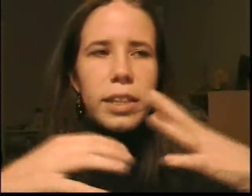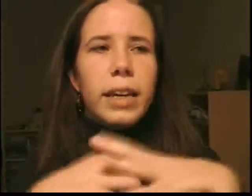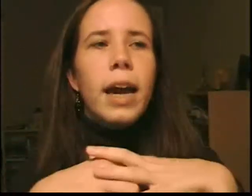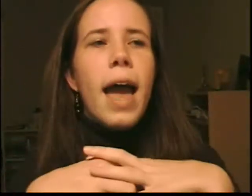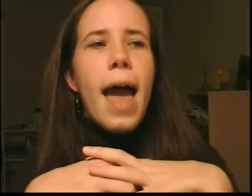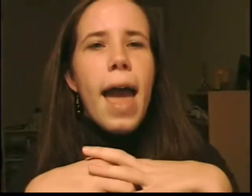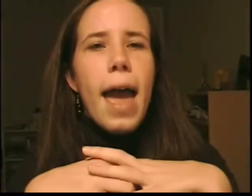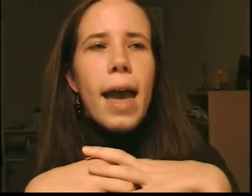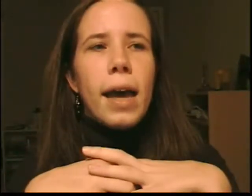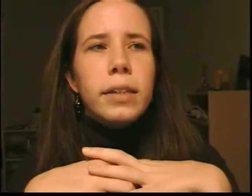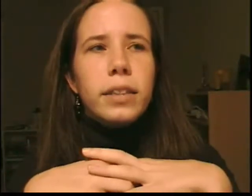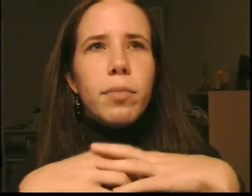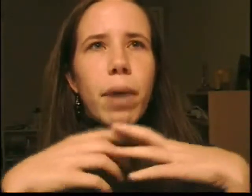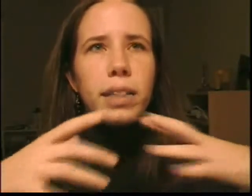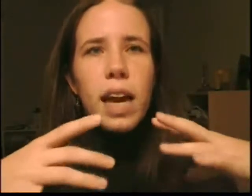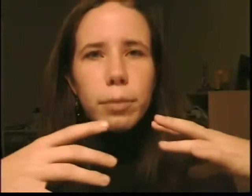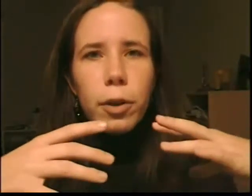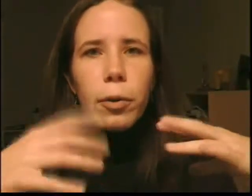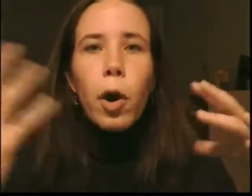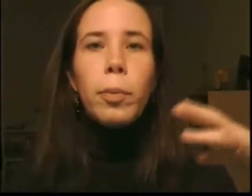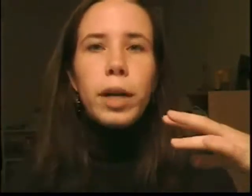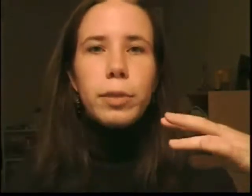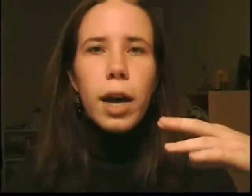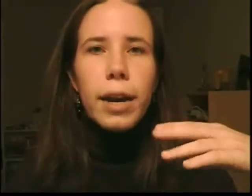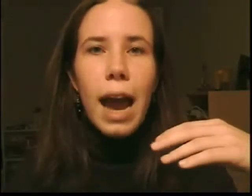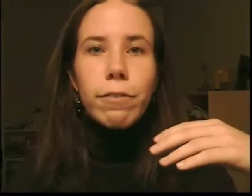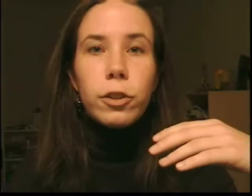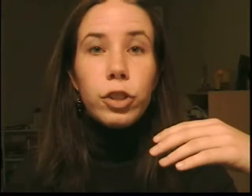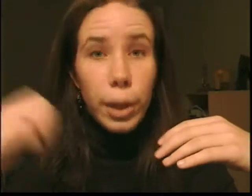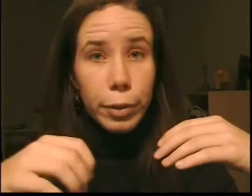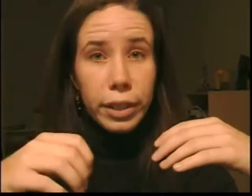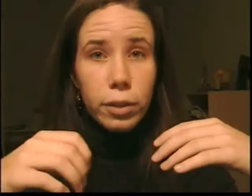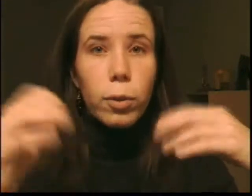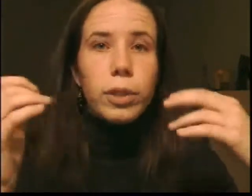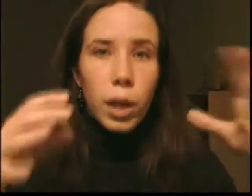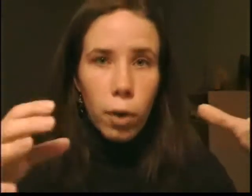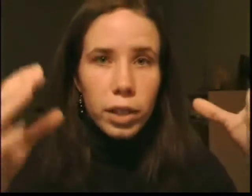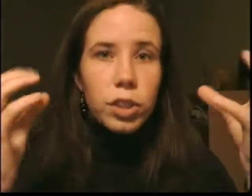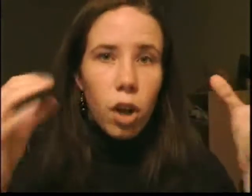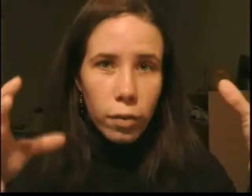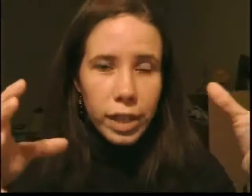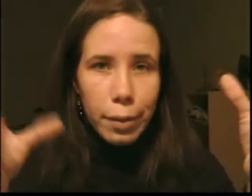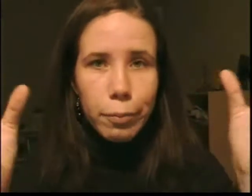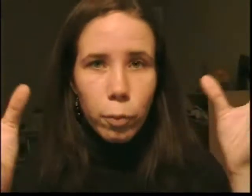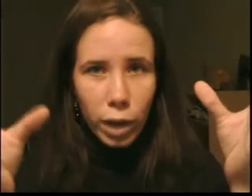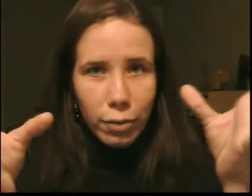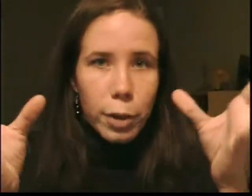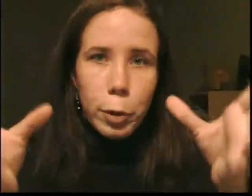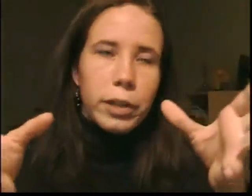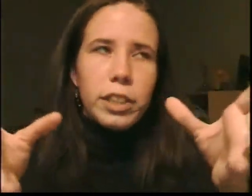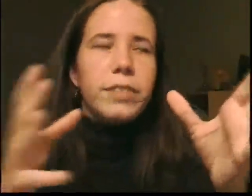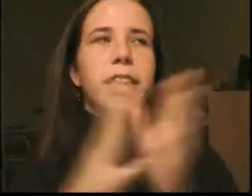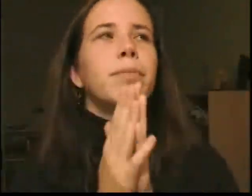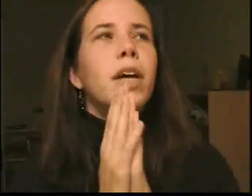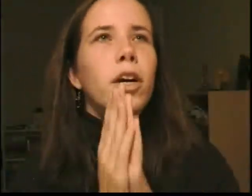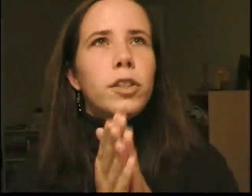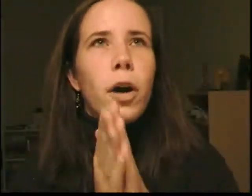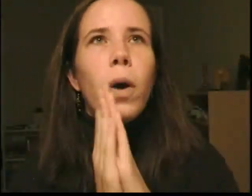thing. And in my time zone, Oprah comes on after Jeopardy, which I watch all the time whenever I'm around the TV. So